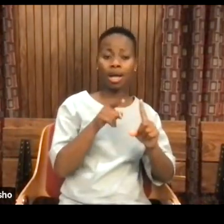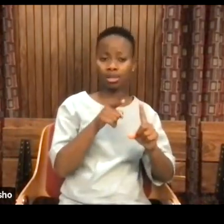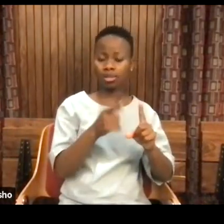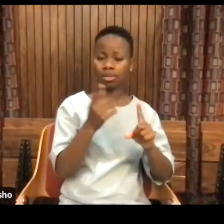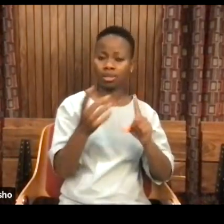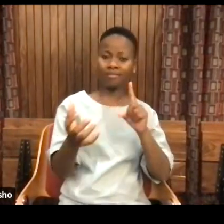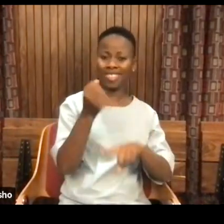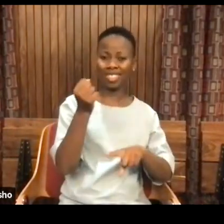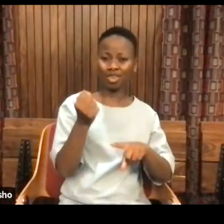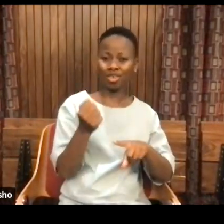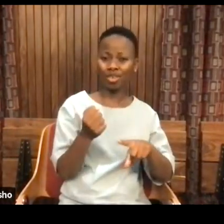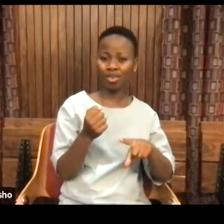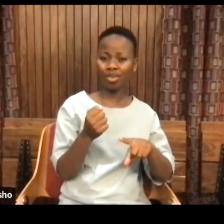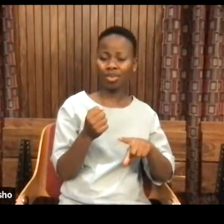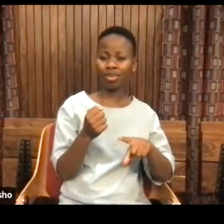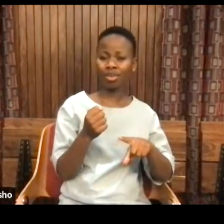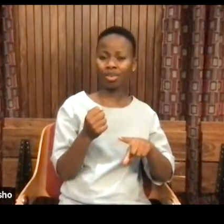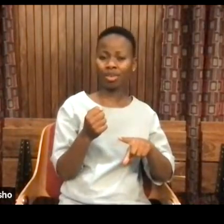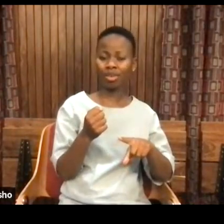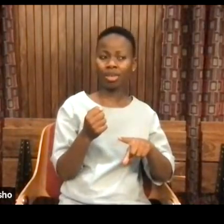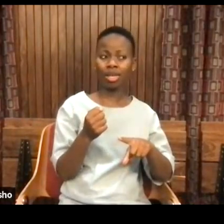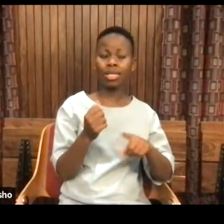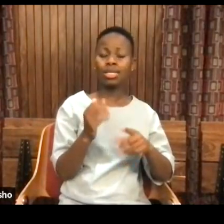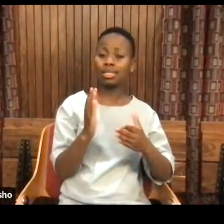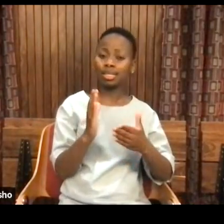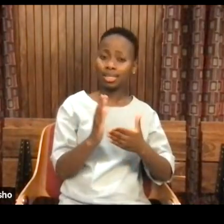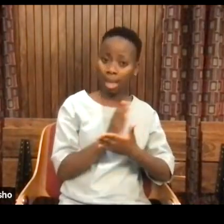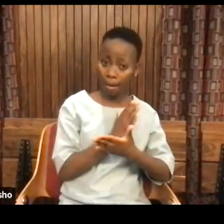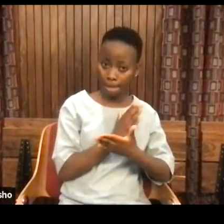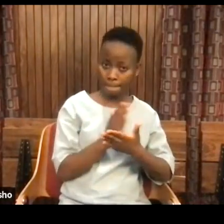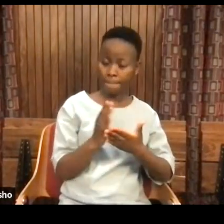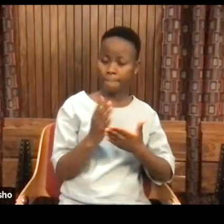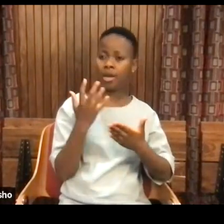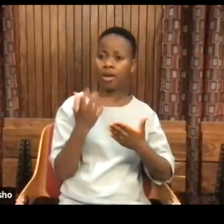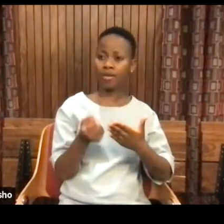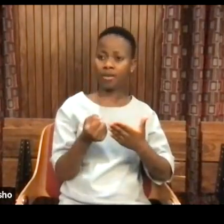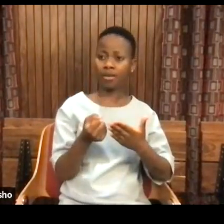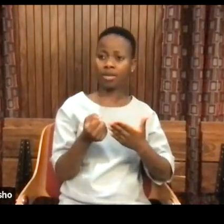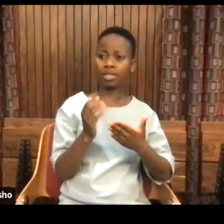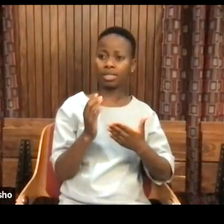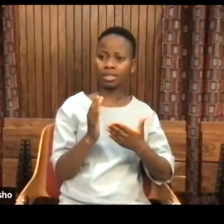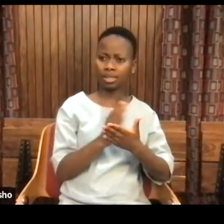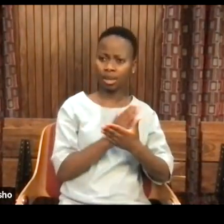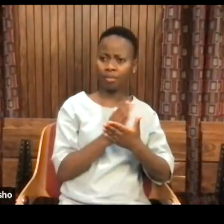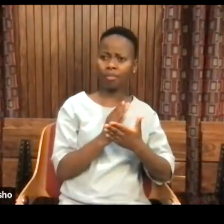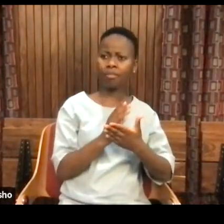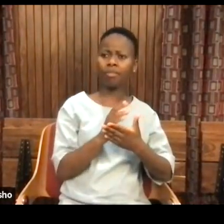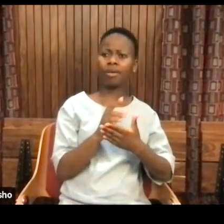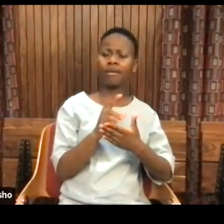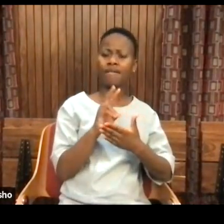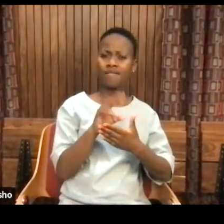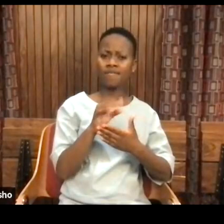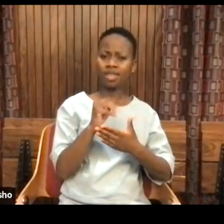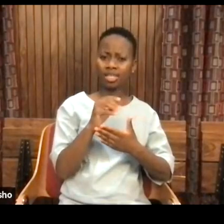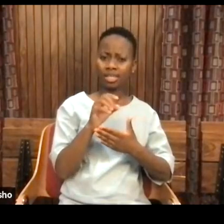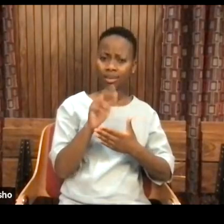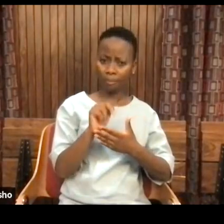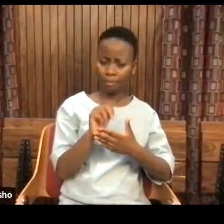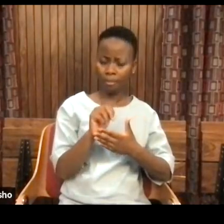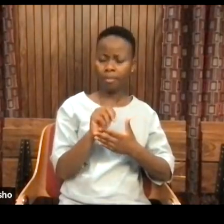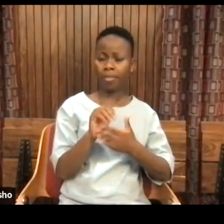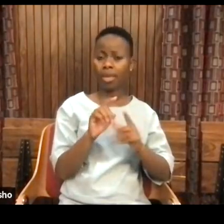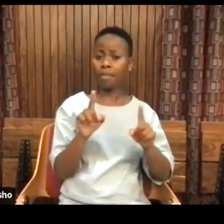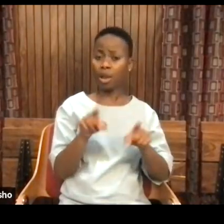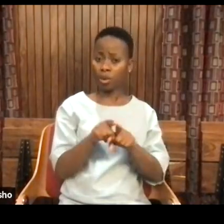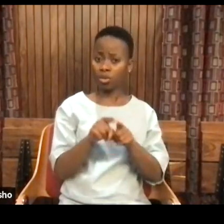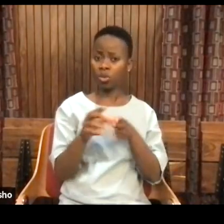And I'm not trying to say there aren't people who are victims. There are many victims in the world. And my experience, particularly with leadership